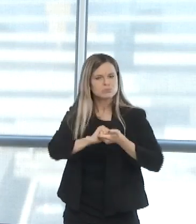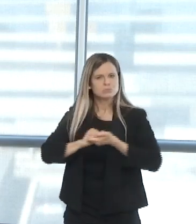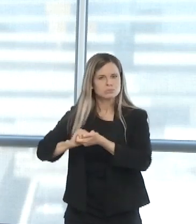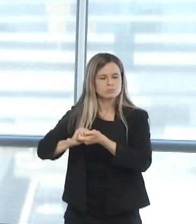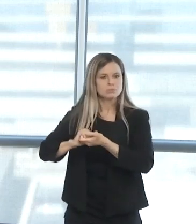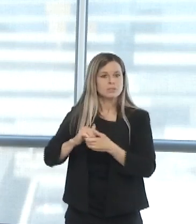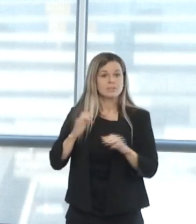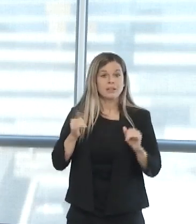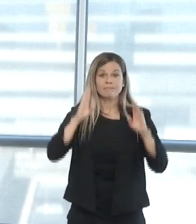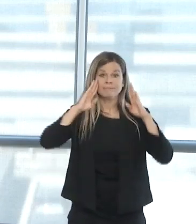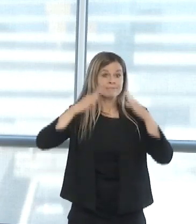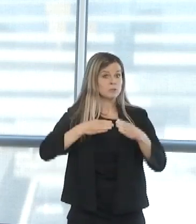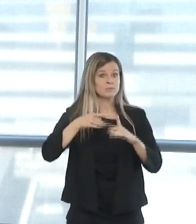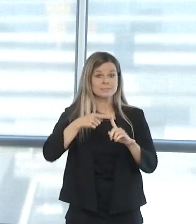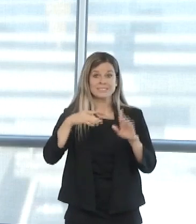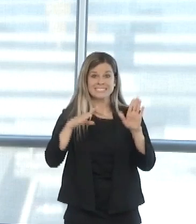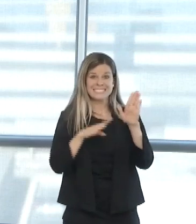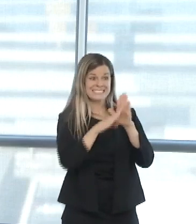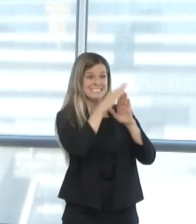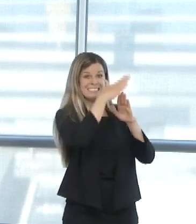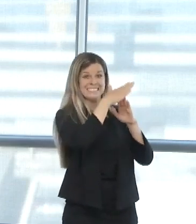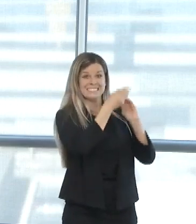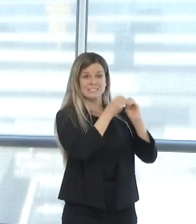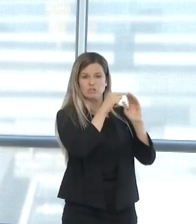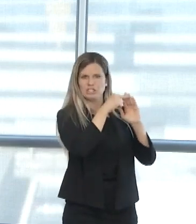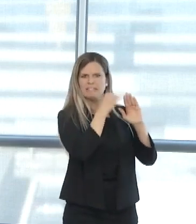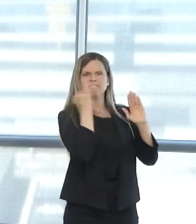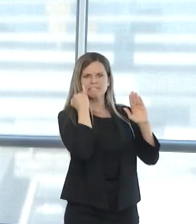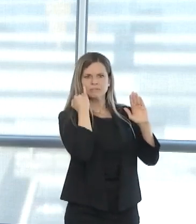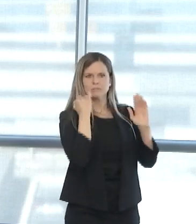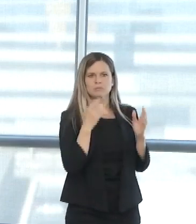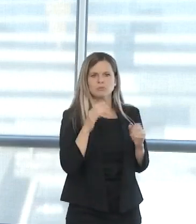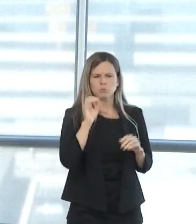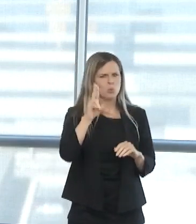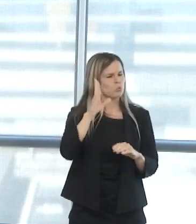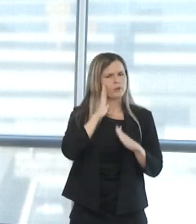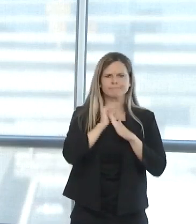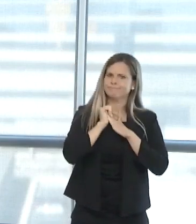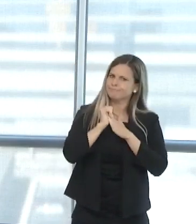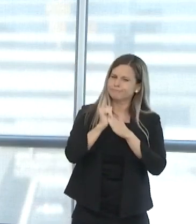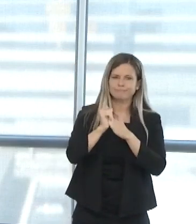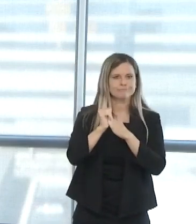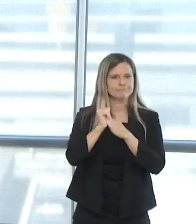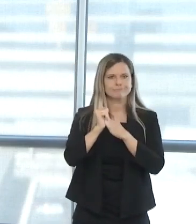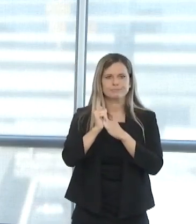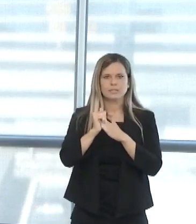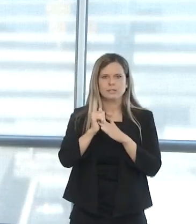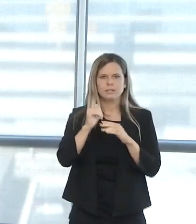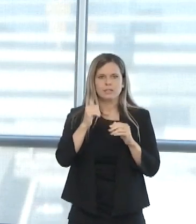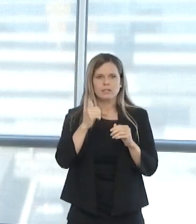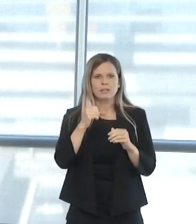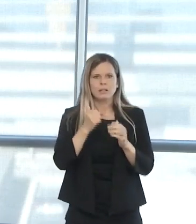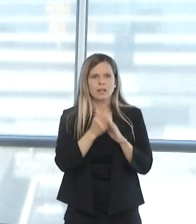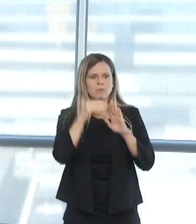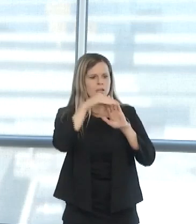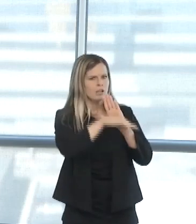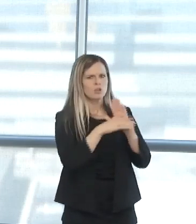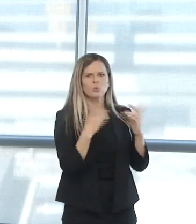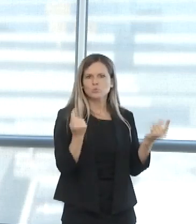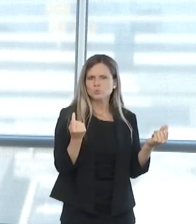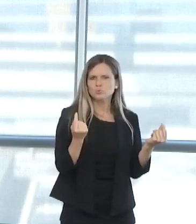OU will work with our partners to be a leader in how the state responds after the surge. We're so focused now on that peak,